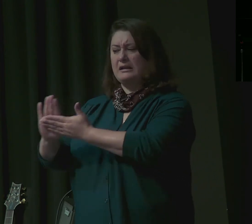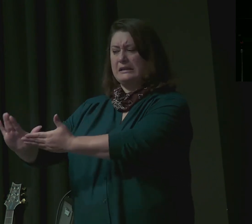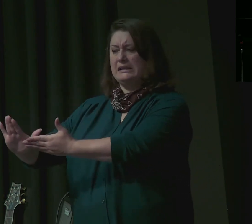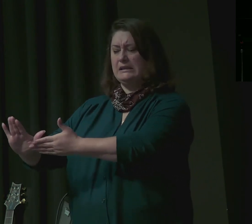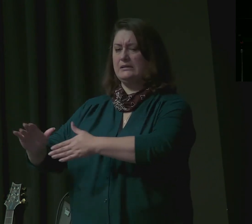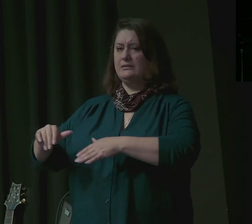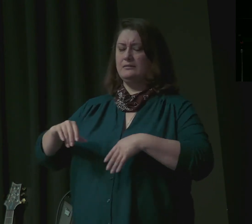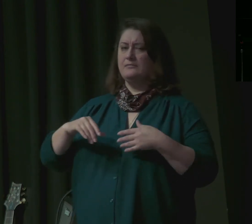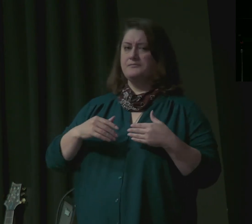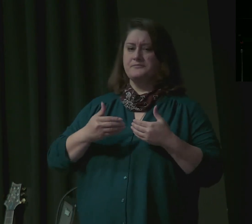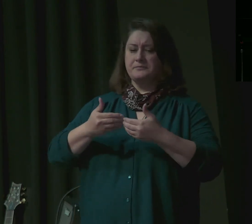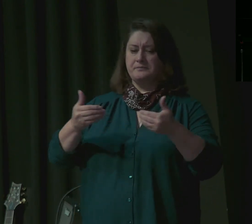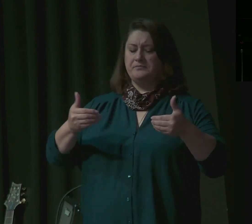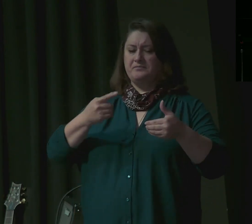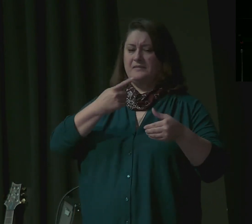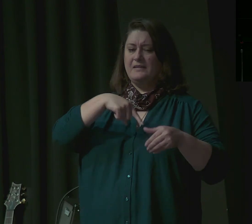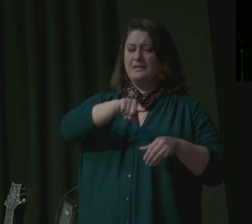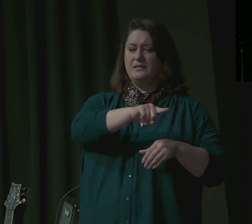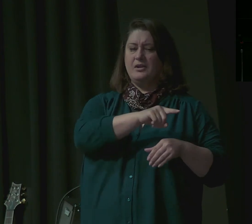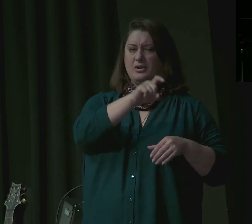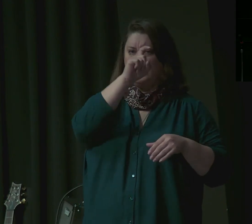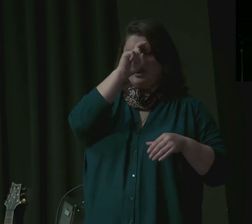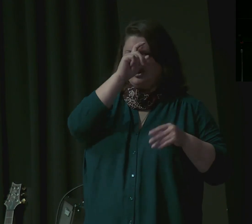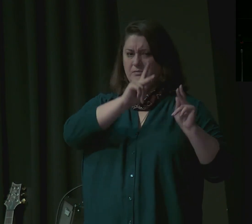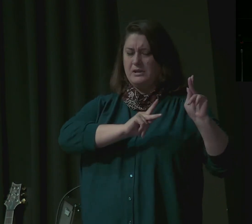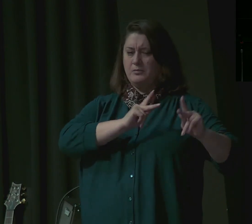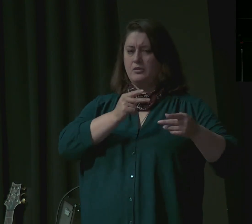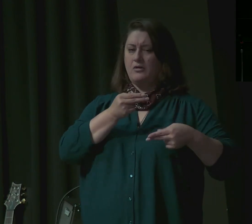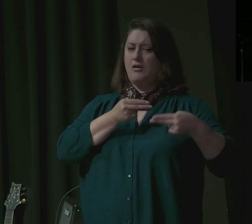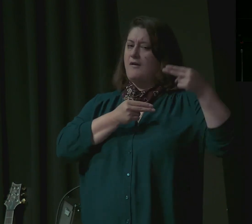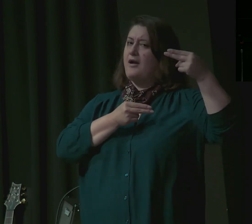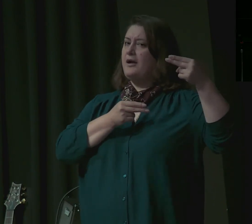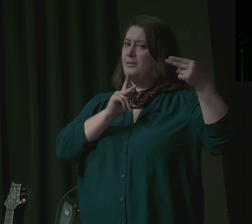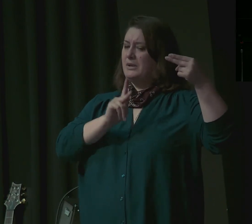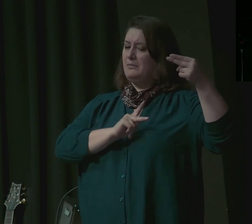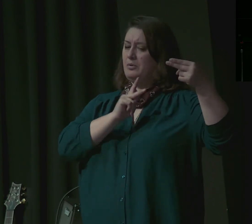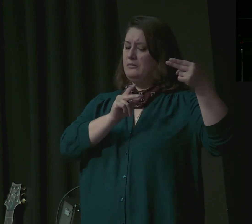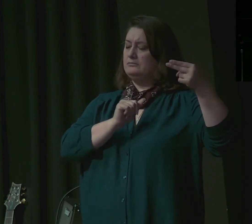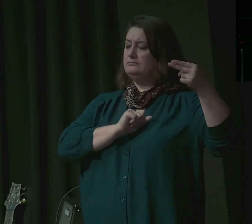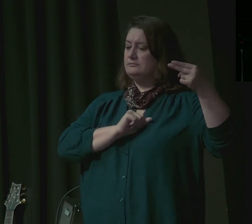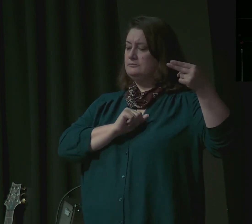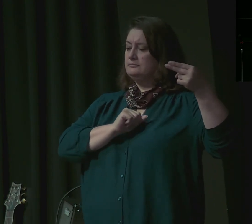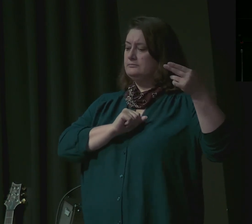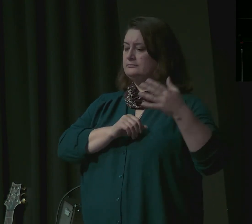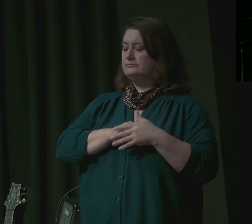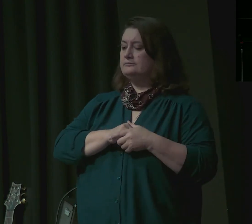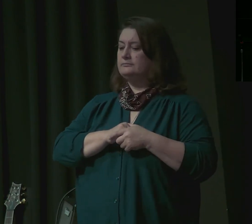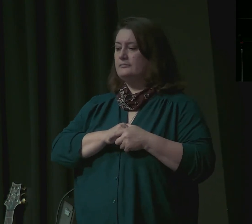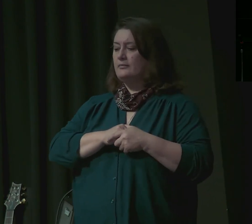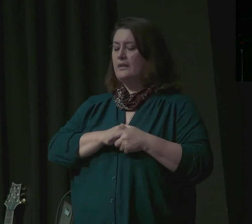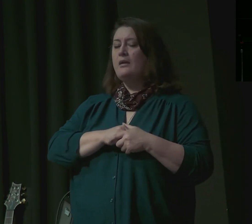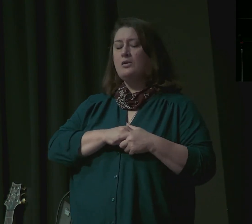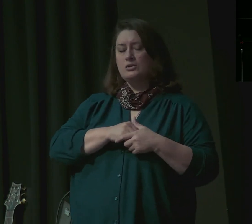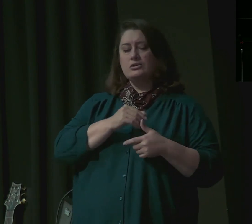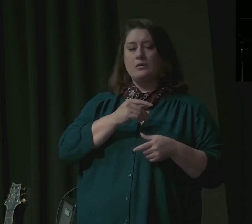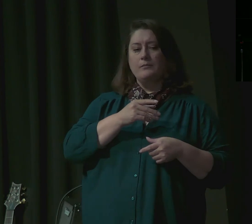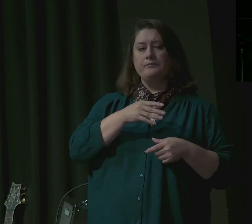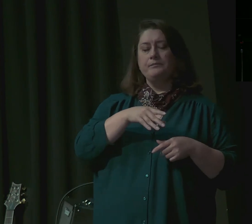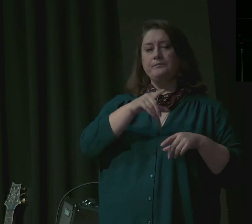the high born. Listen to how this works out. Verse 31, and then he washed his face and came out and controlling himself, he said,